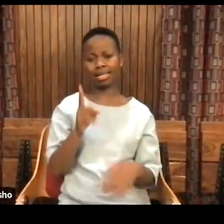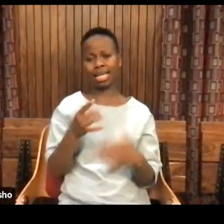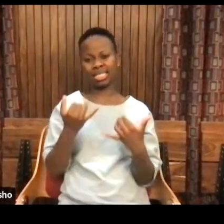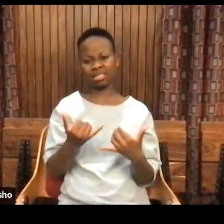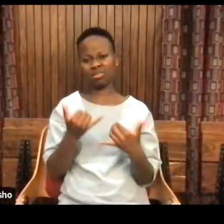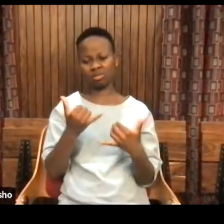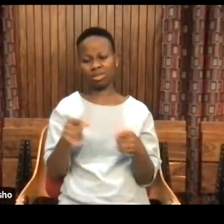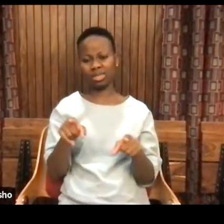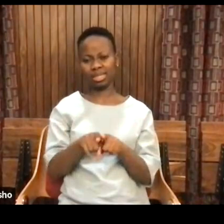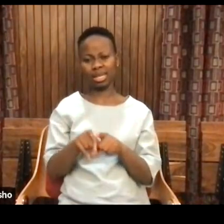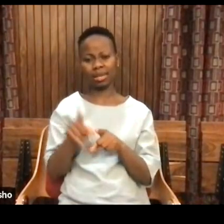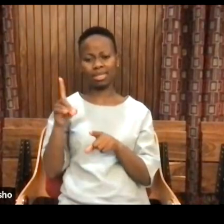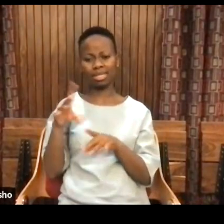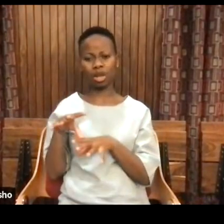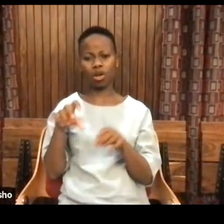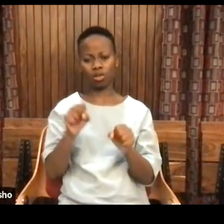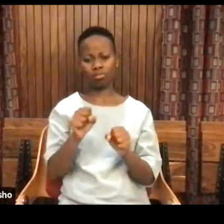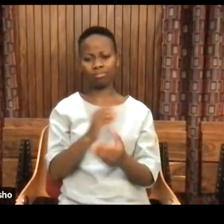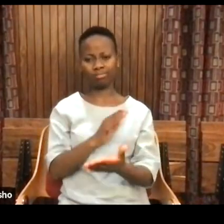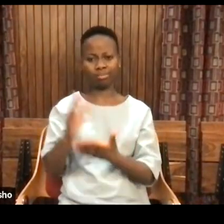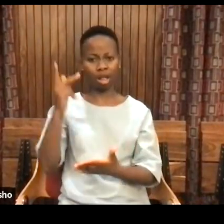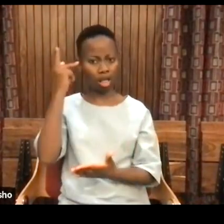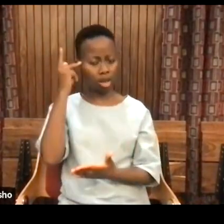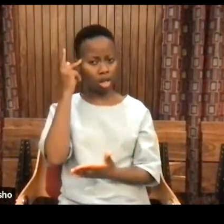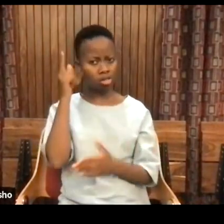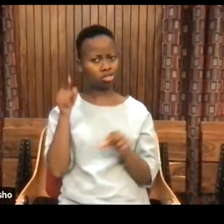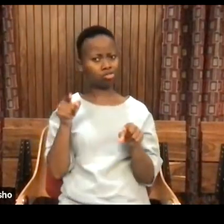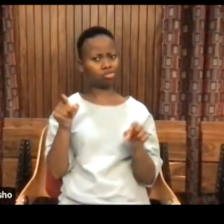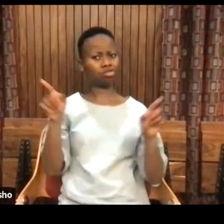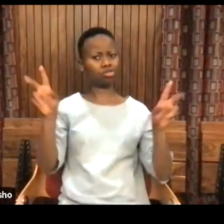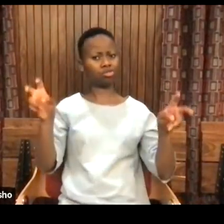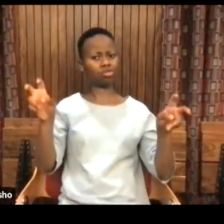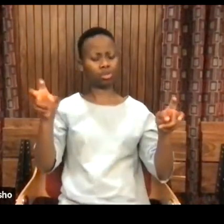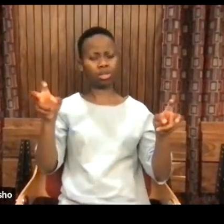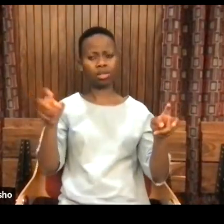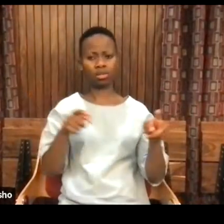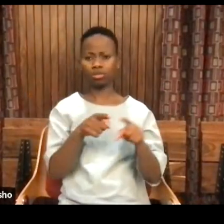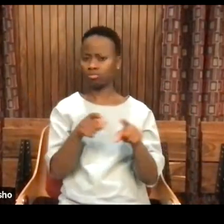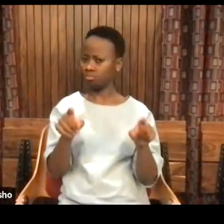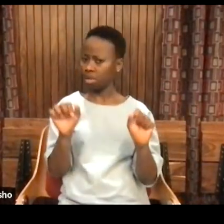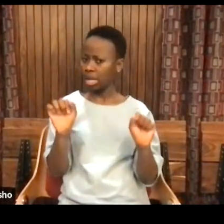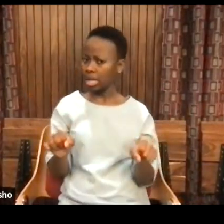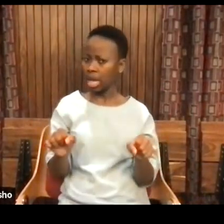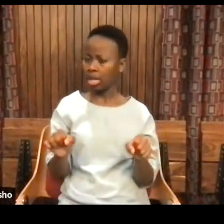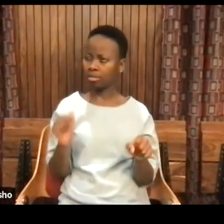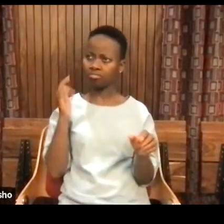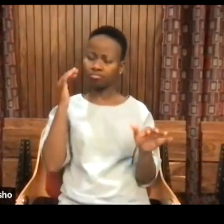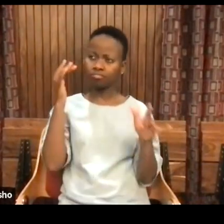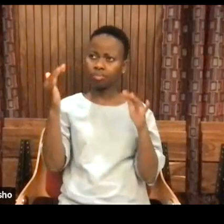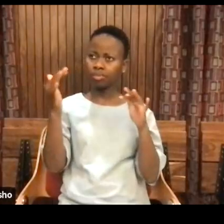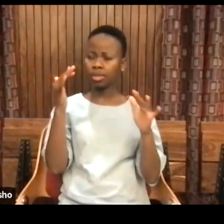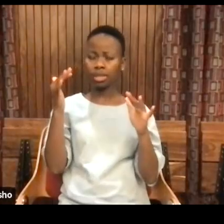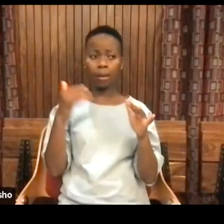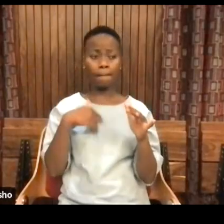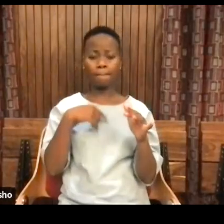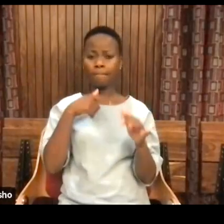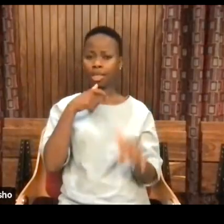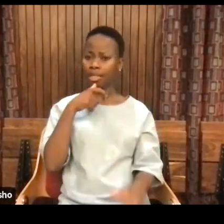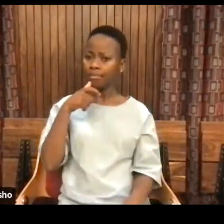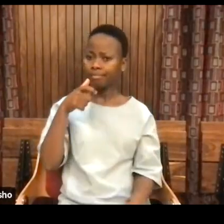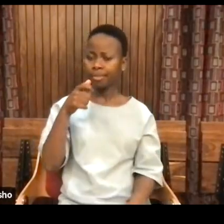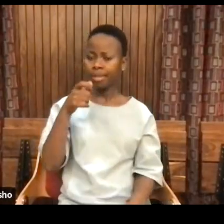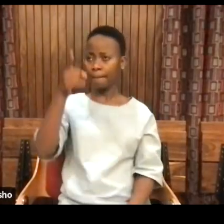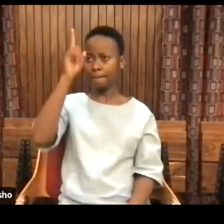Knowledge, we could ask questions about what are we doing when we say something like Black